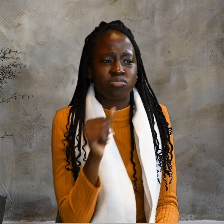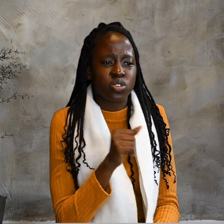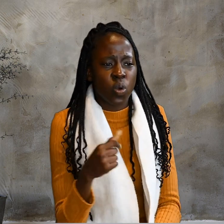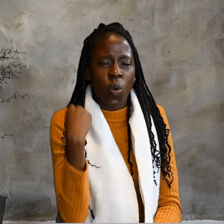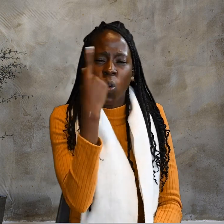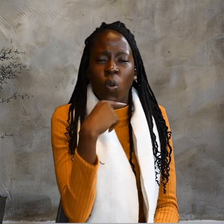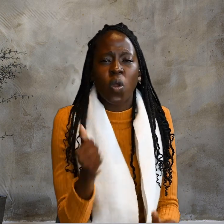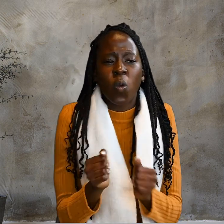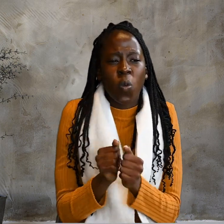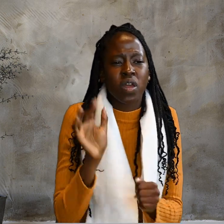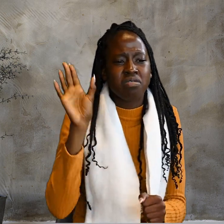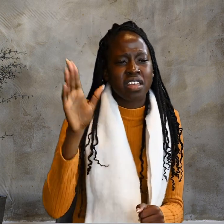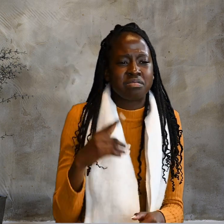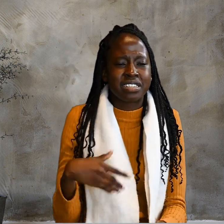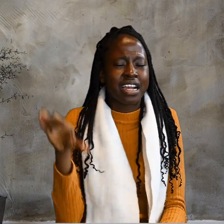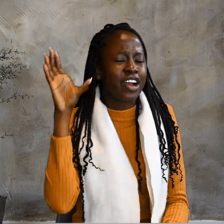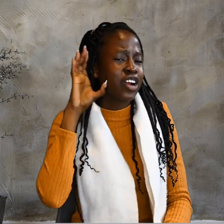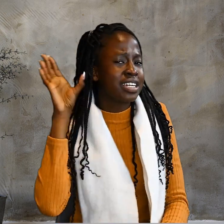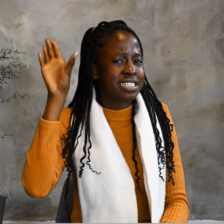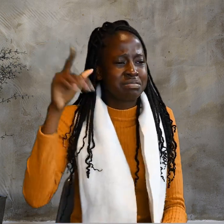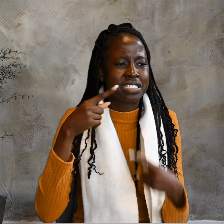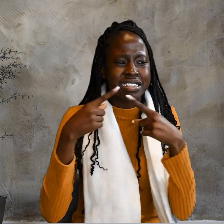heard him and said this,